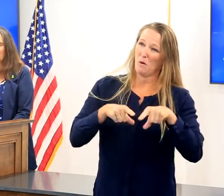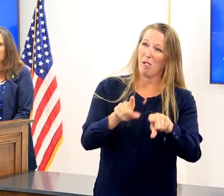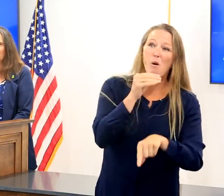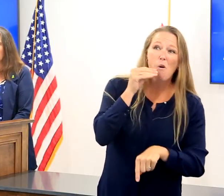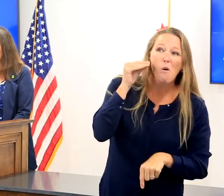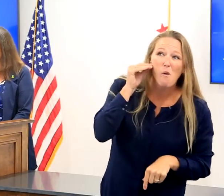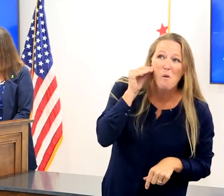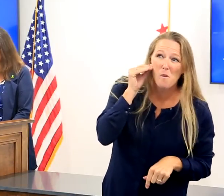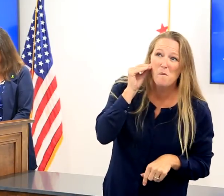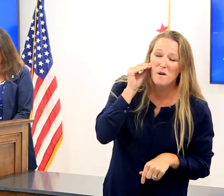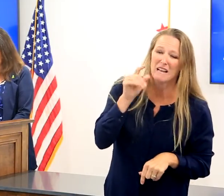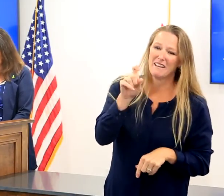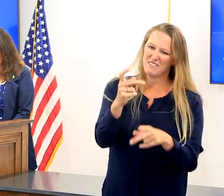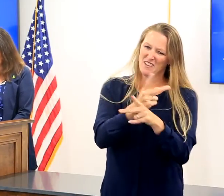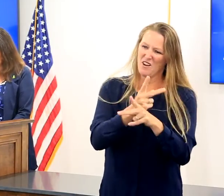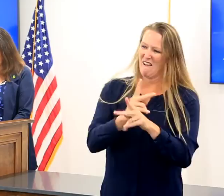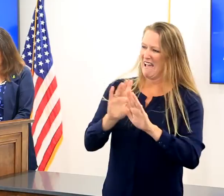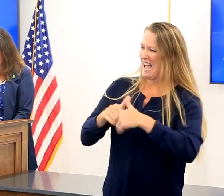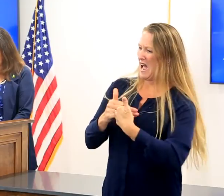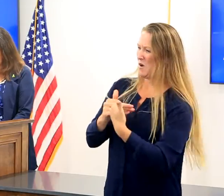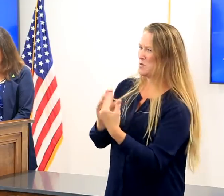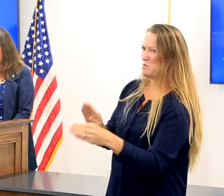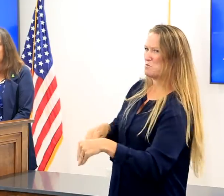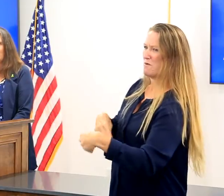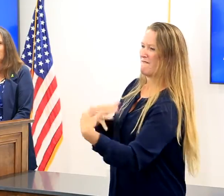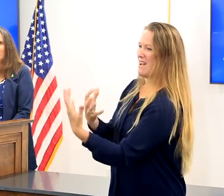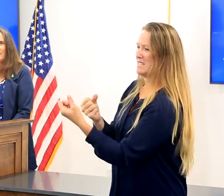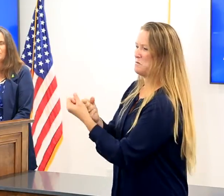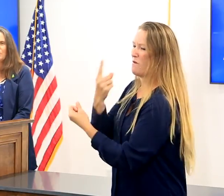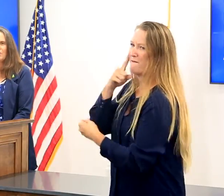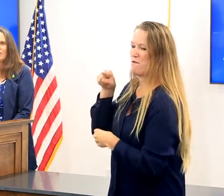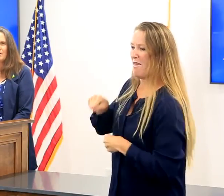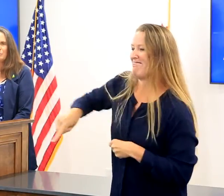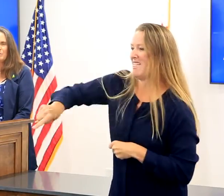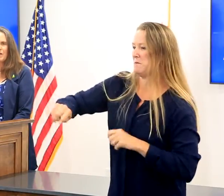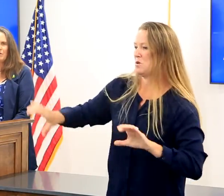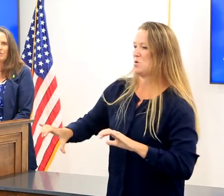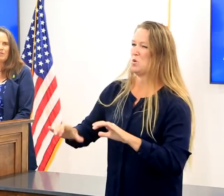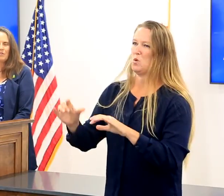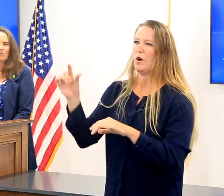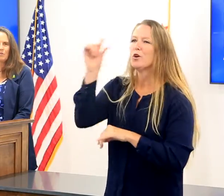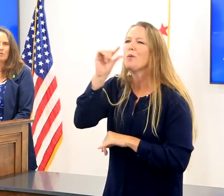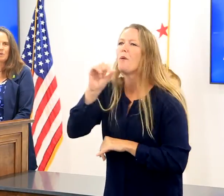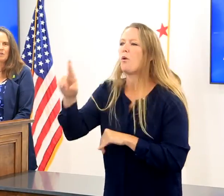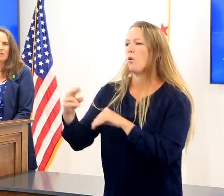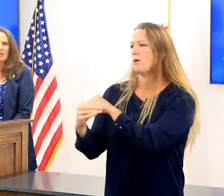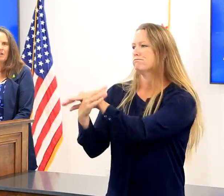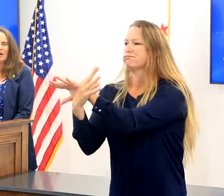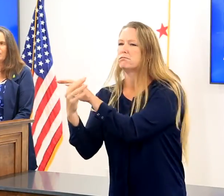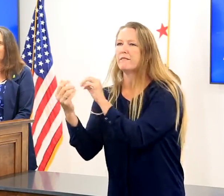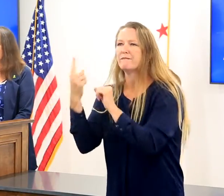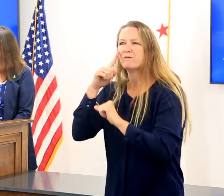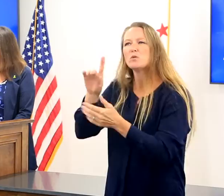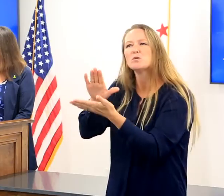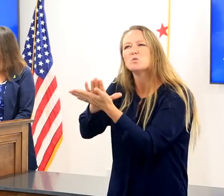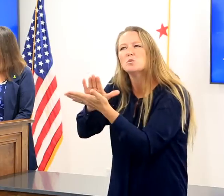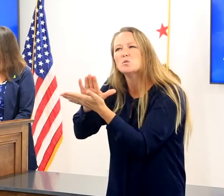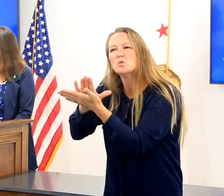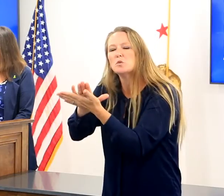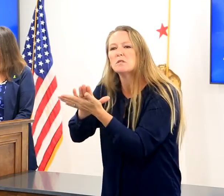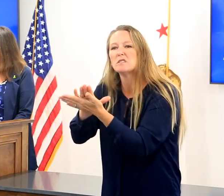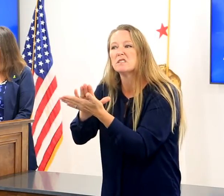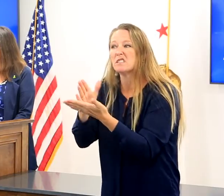Google session or Zoom session for your kids' school. Many of you aren't prepared to assist with schoolwork, either the